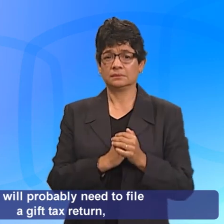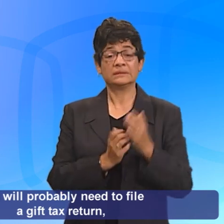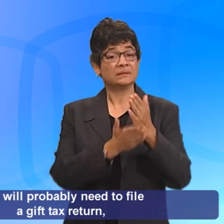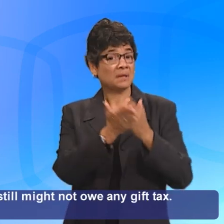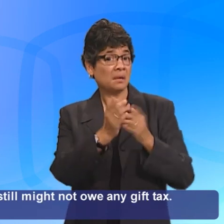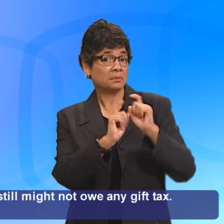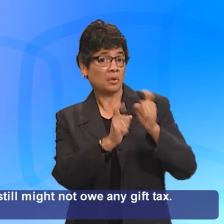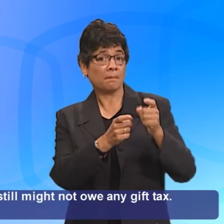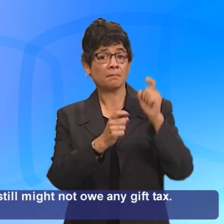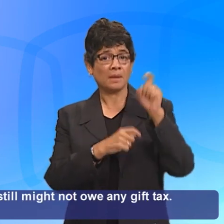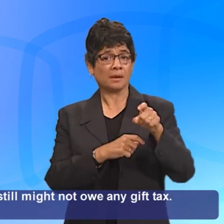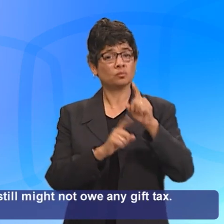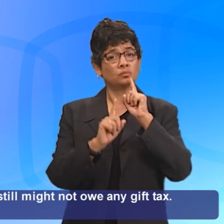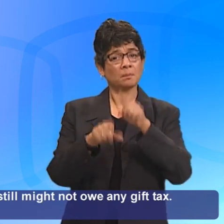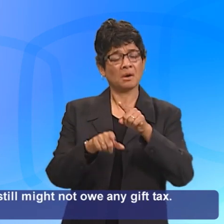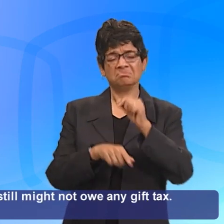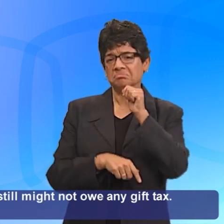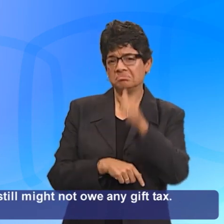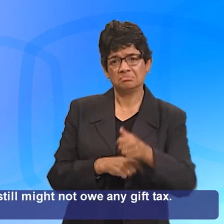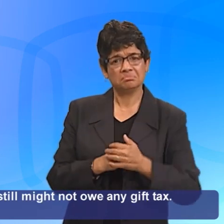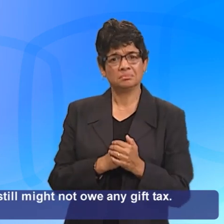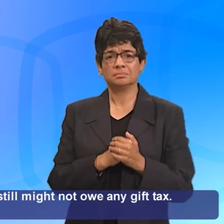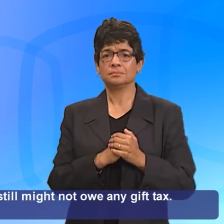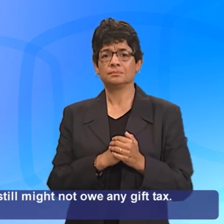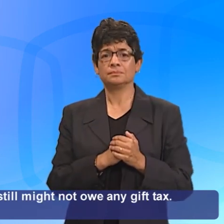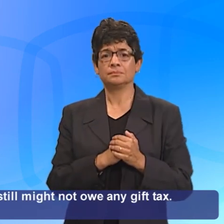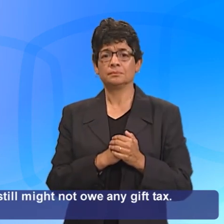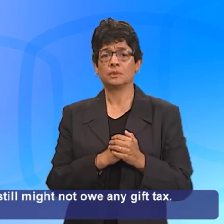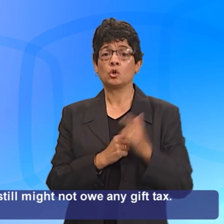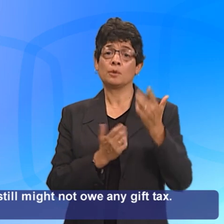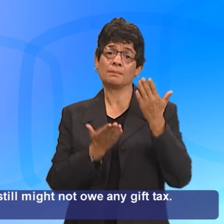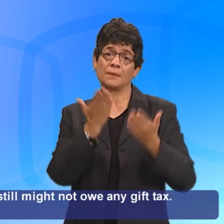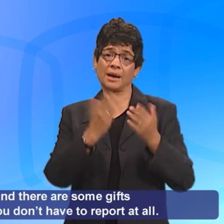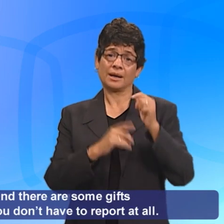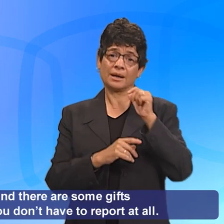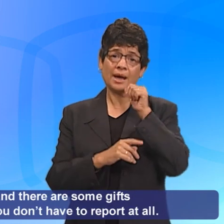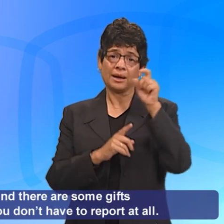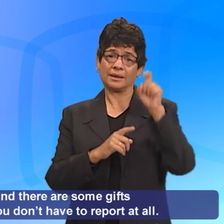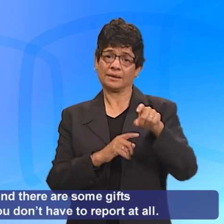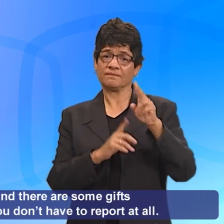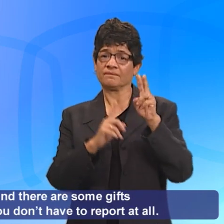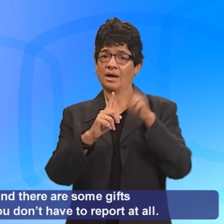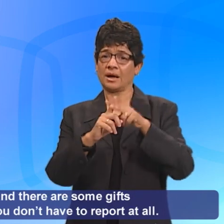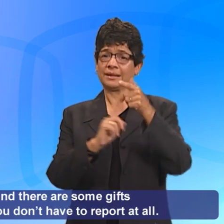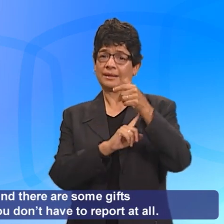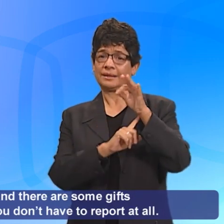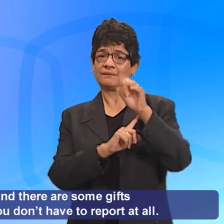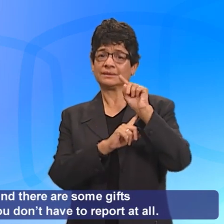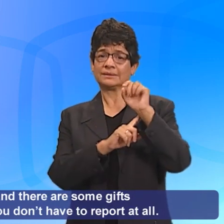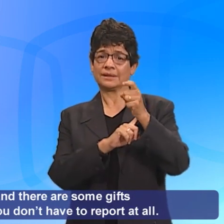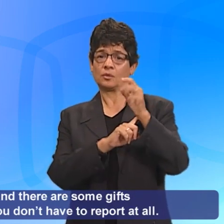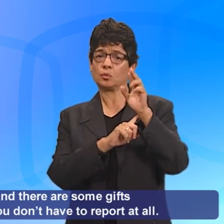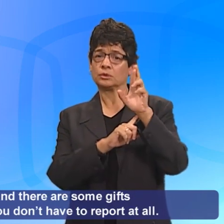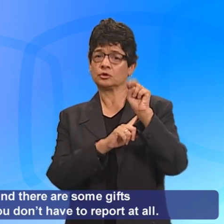But you still might not owe any gift tax. And there are some gifts that you don't have to report at all.